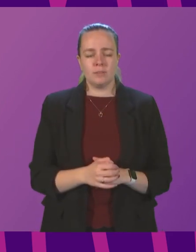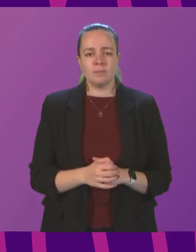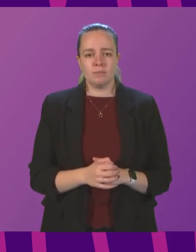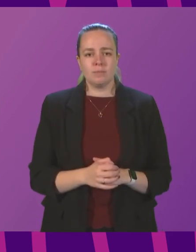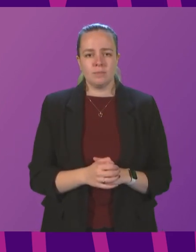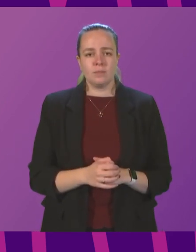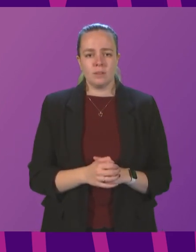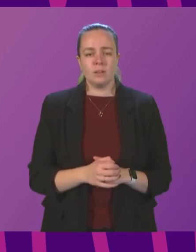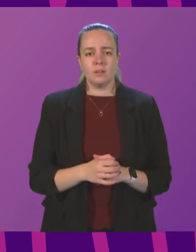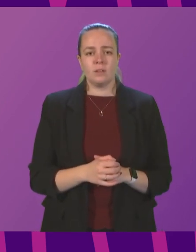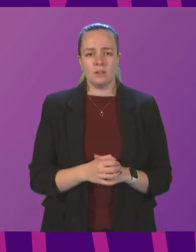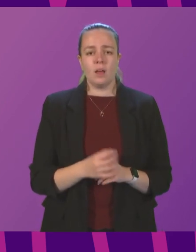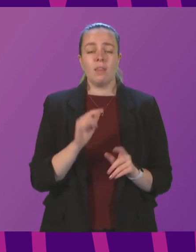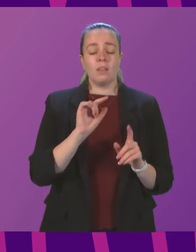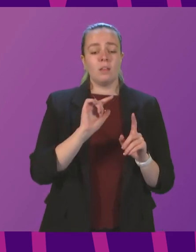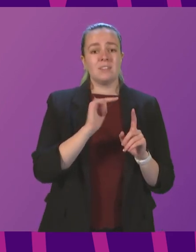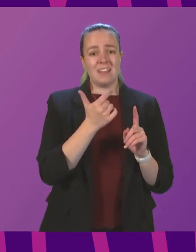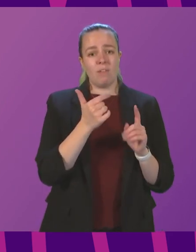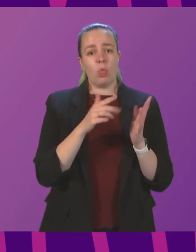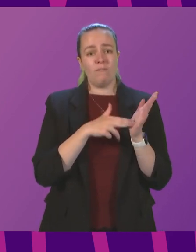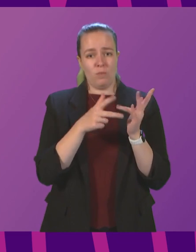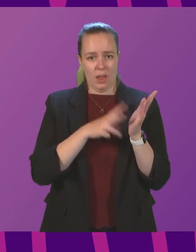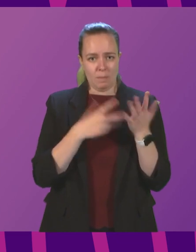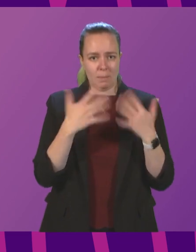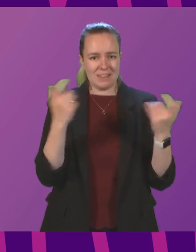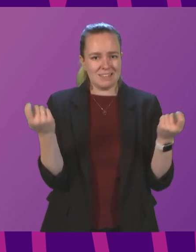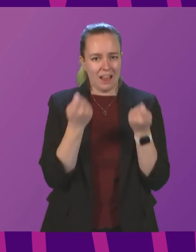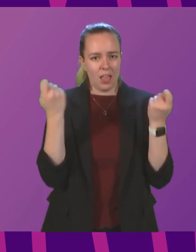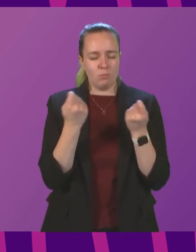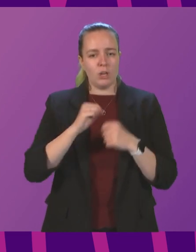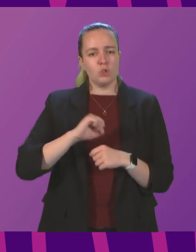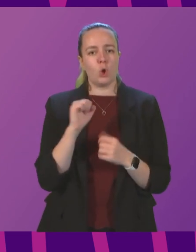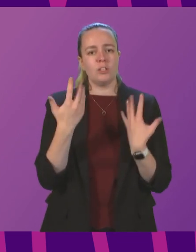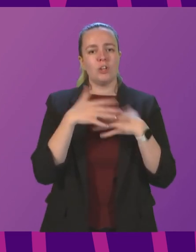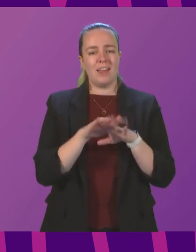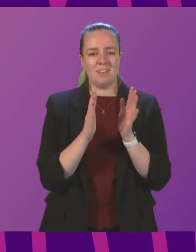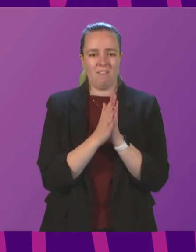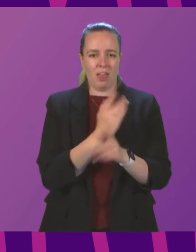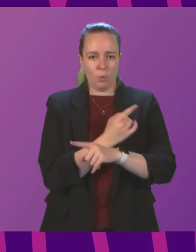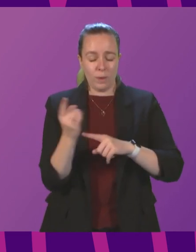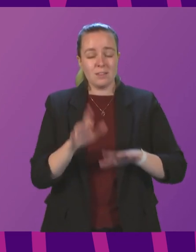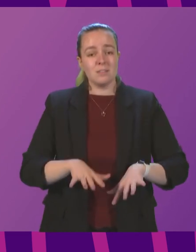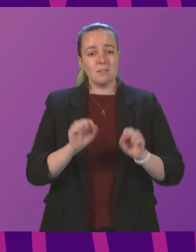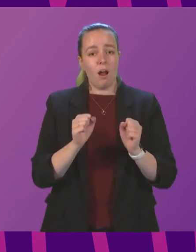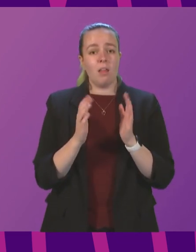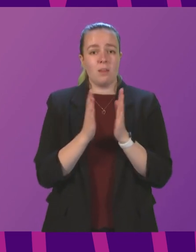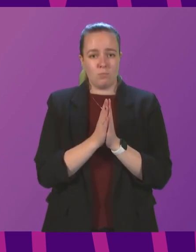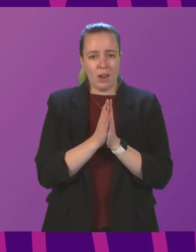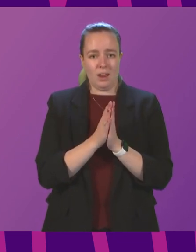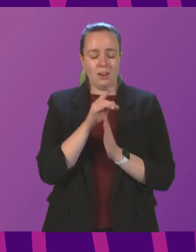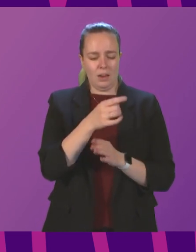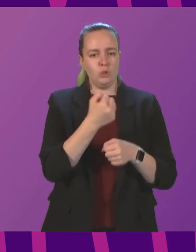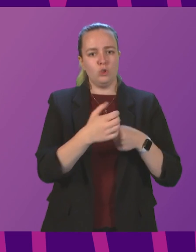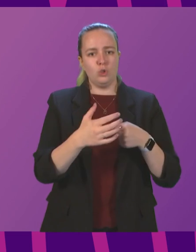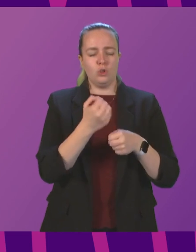October to 7th November was celebrated as Scottish Interfaith Week and began with a prayer vigil in George Square in